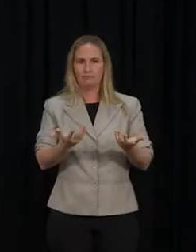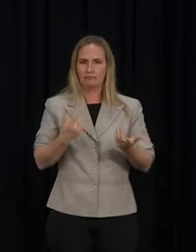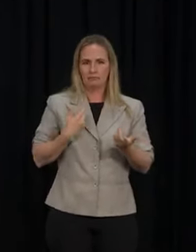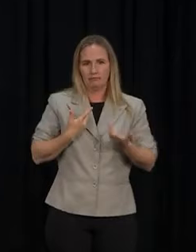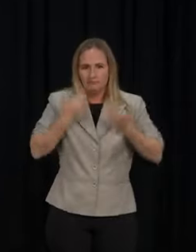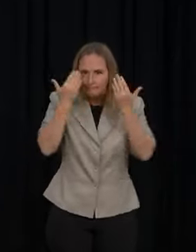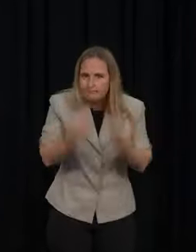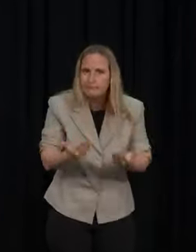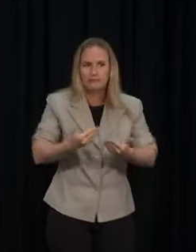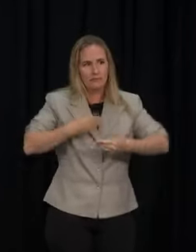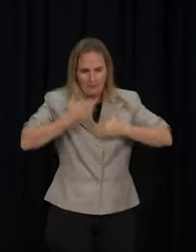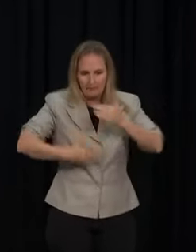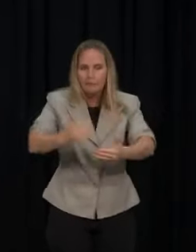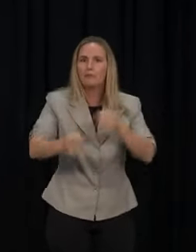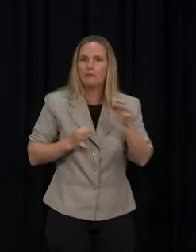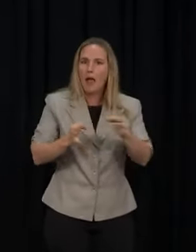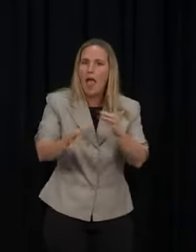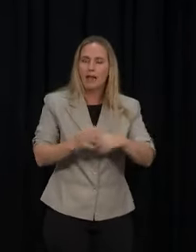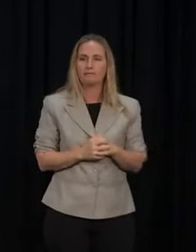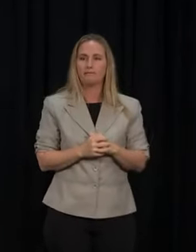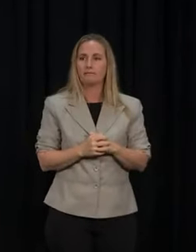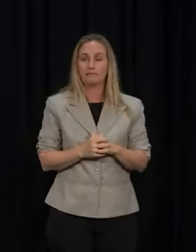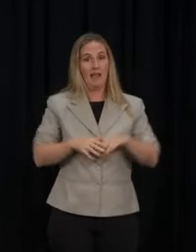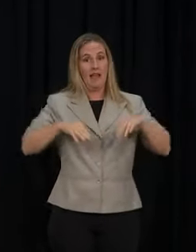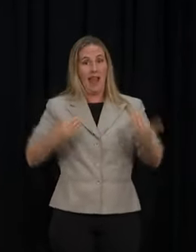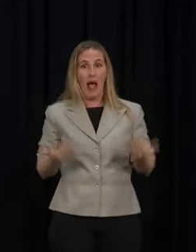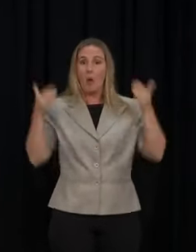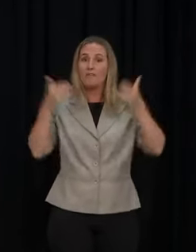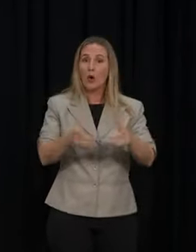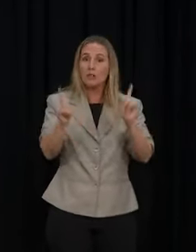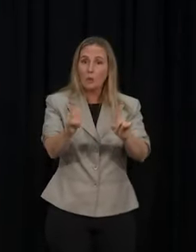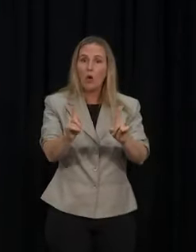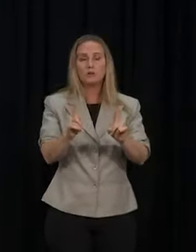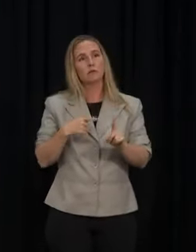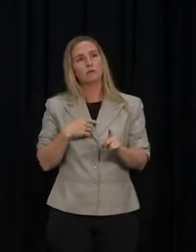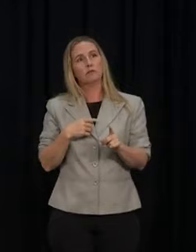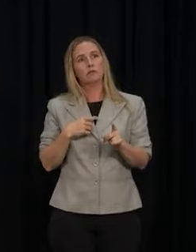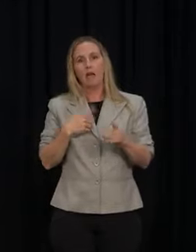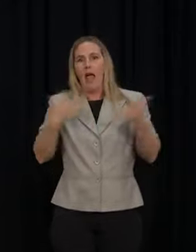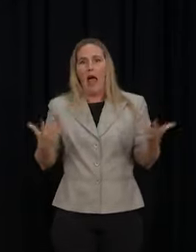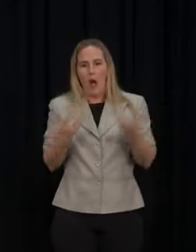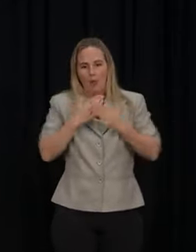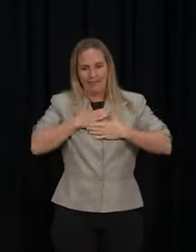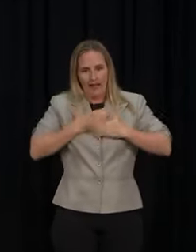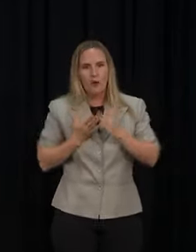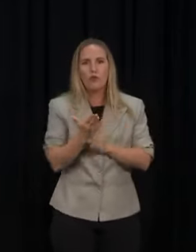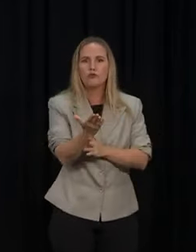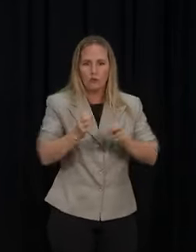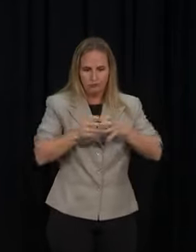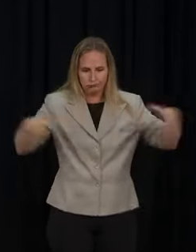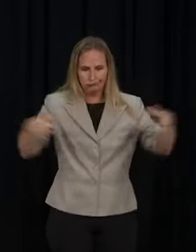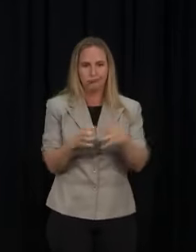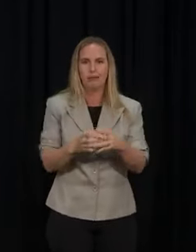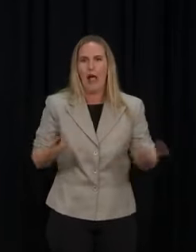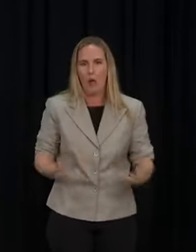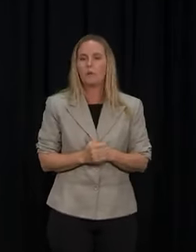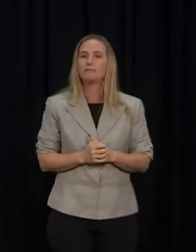the focus has to be on getting us through this outbreak safely and looking to changes once we're out the other side. Yeah, look, a